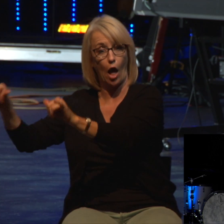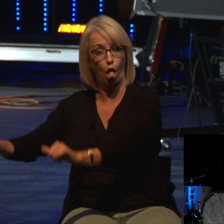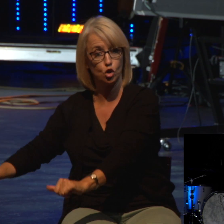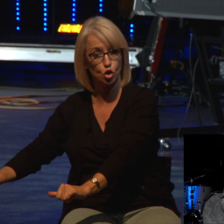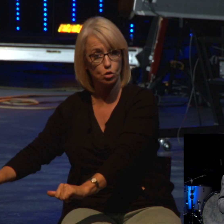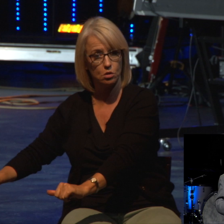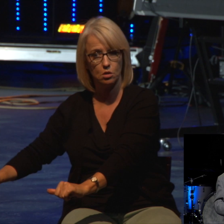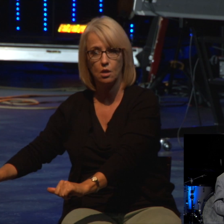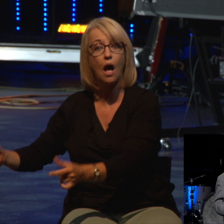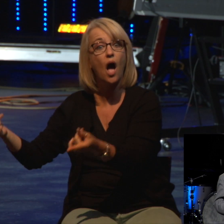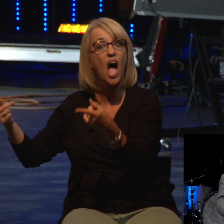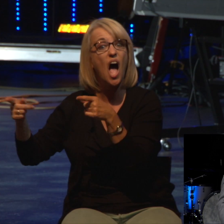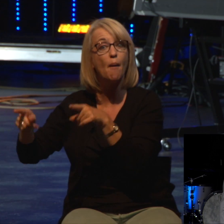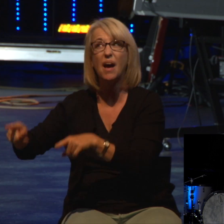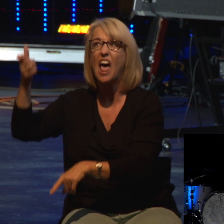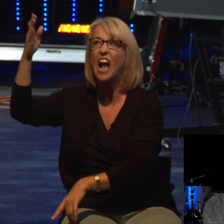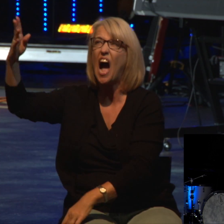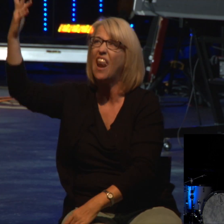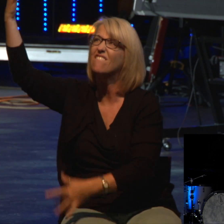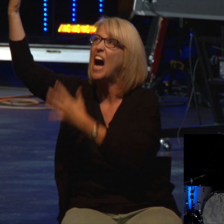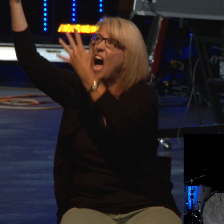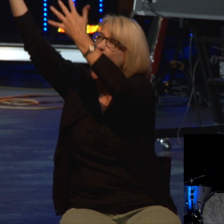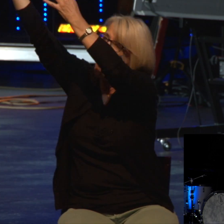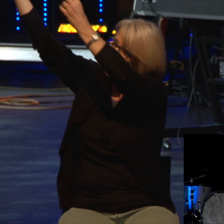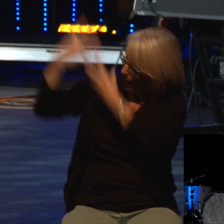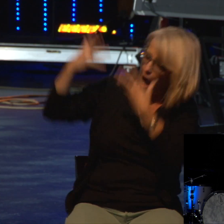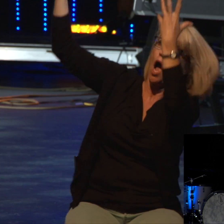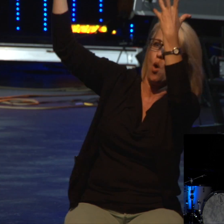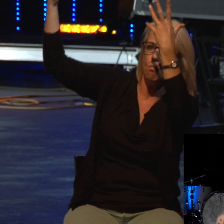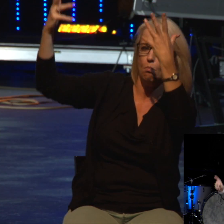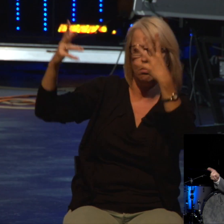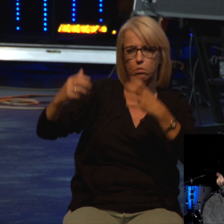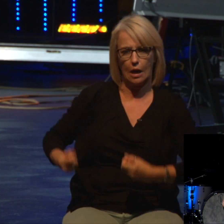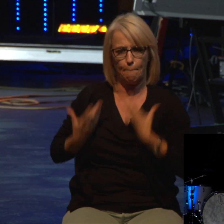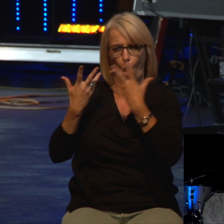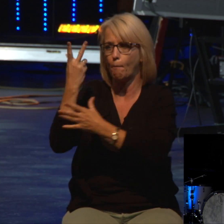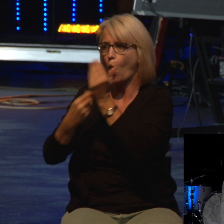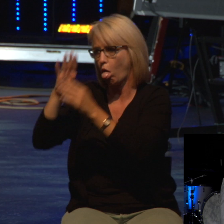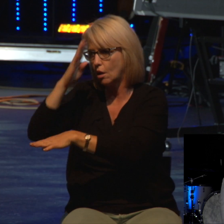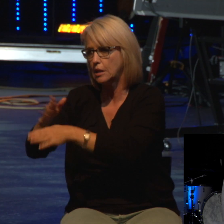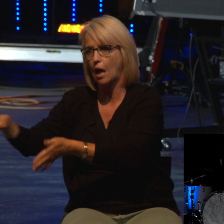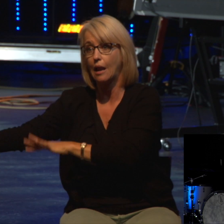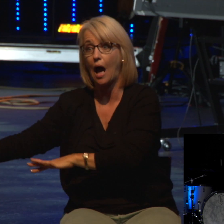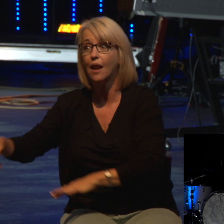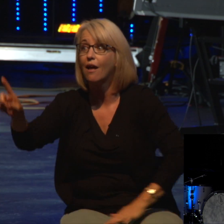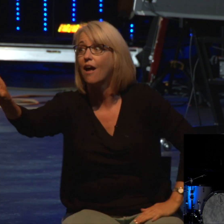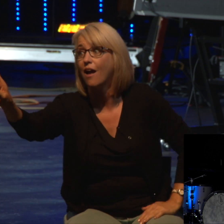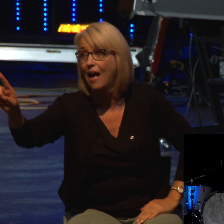And fire came down from heaven and consumed them both. You can bet your boots that every priest after that built the fire